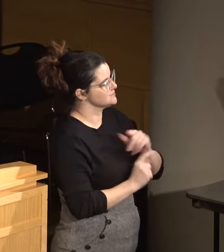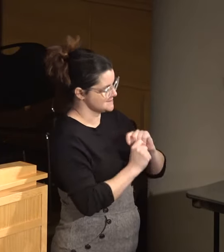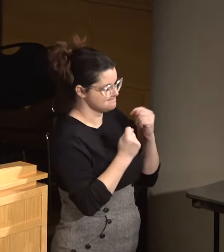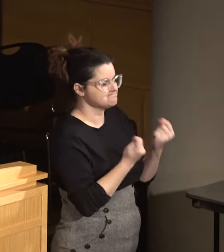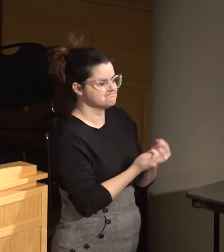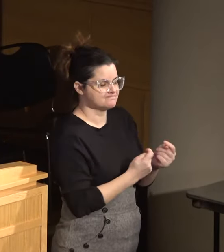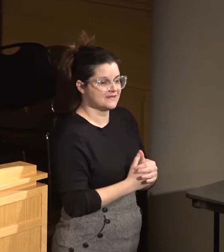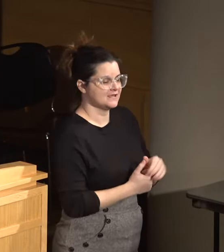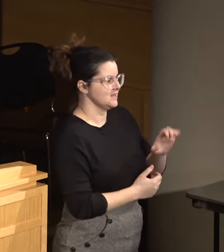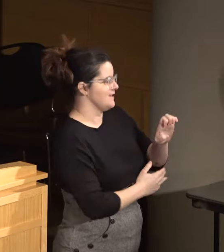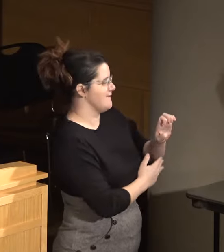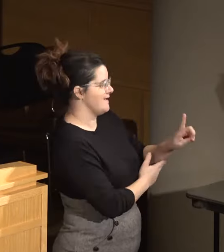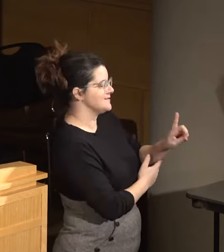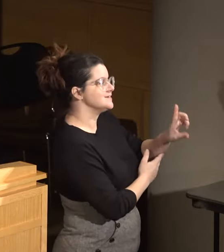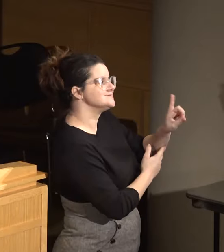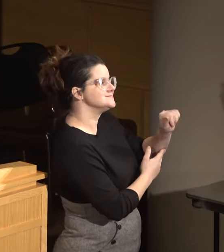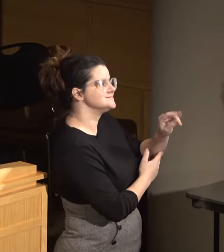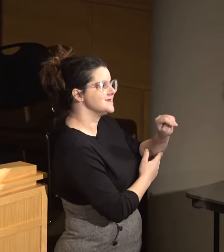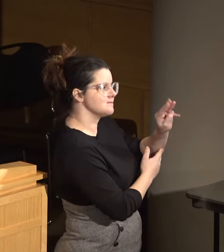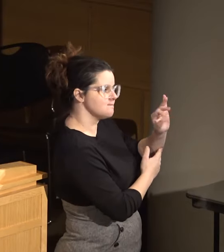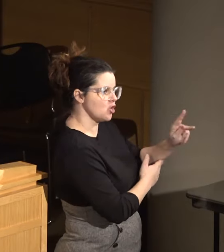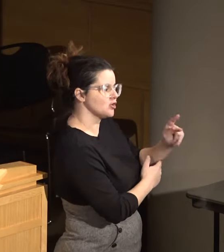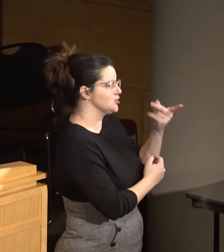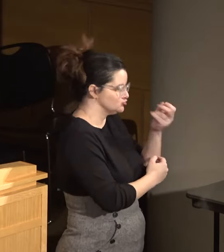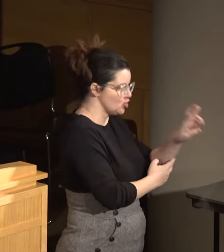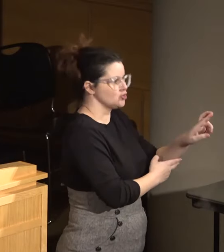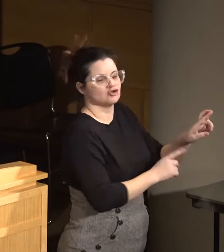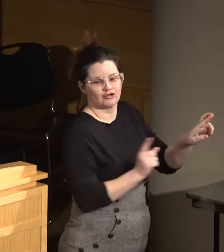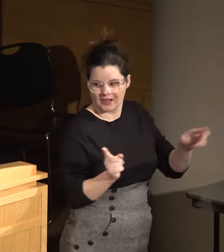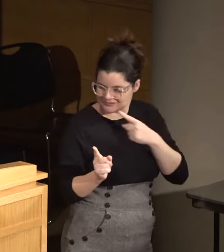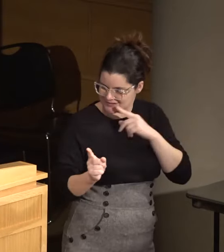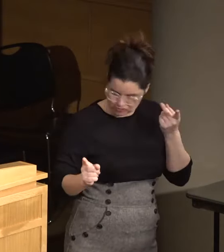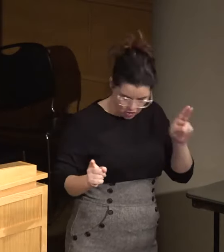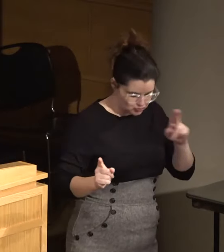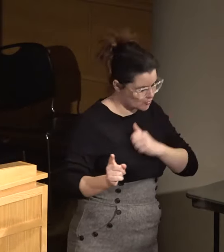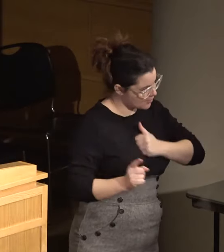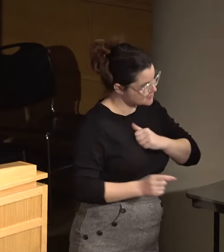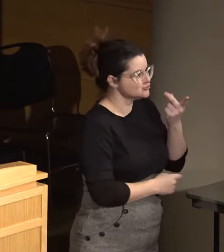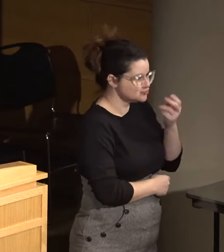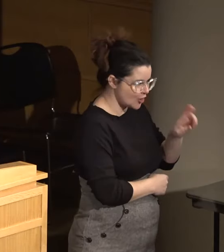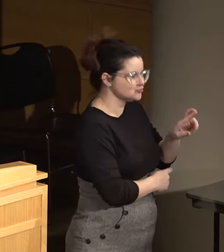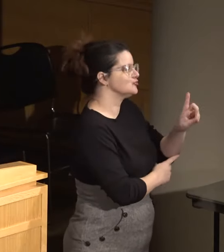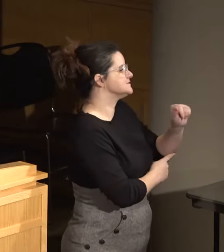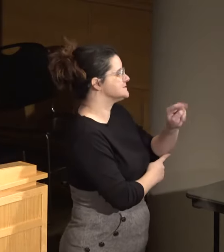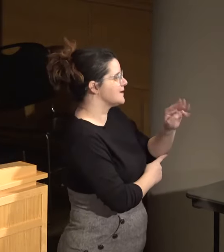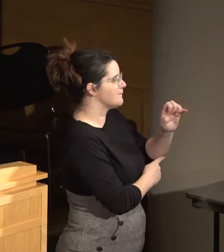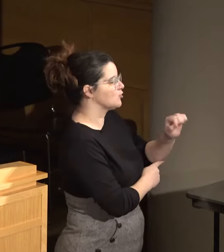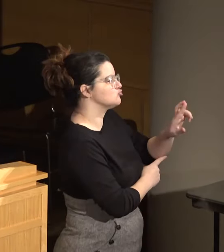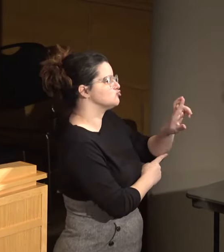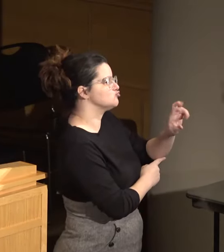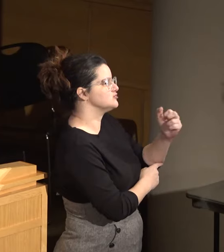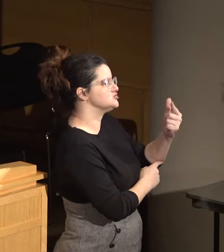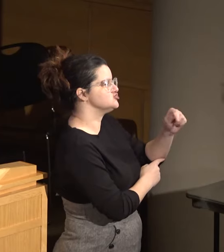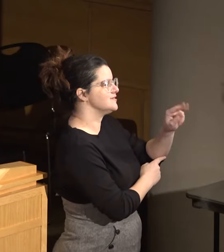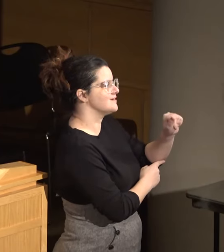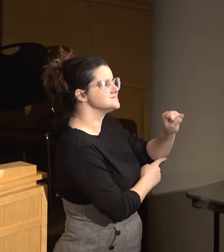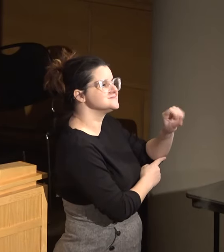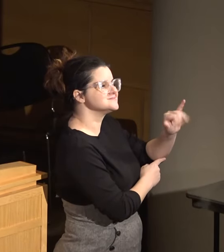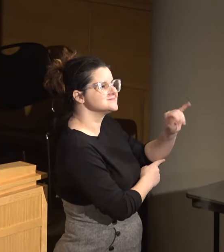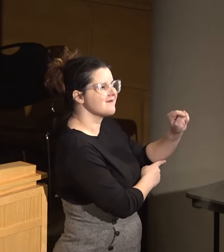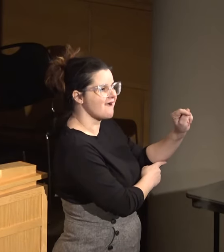at Denmark, Dr. Denmark, I should say, apologies, Regina Scott and